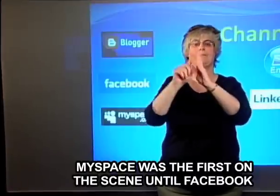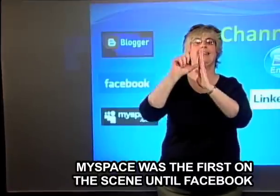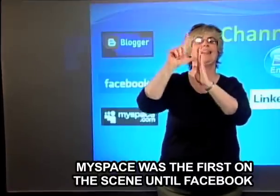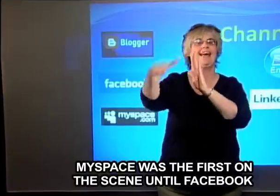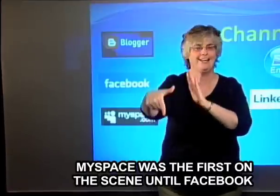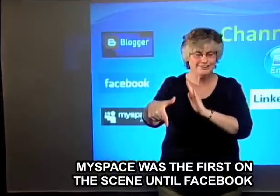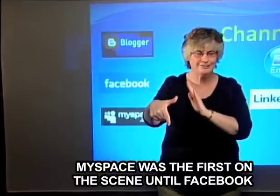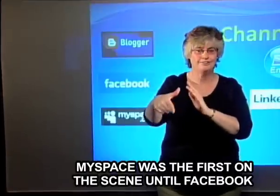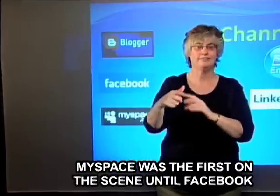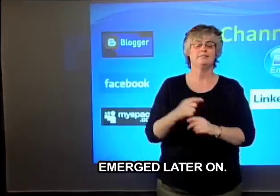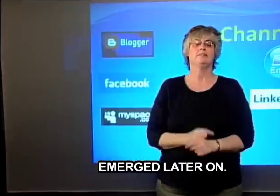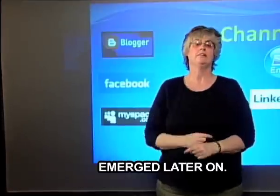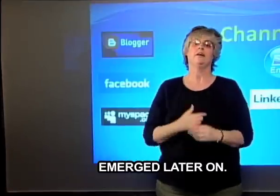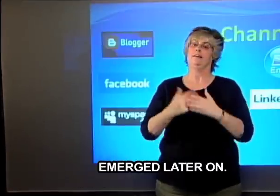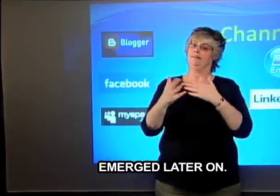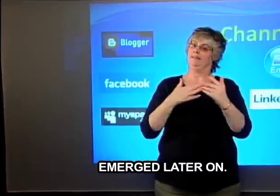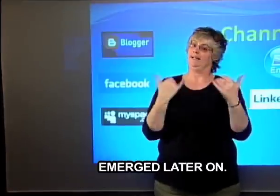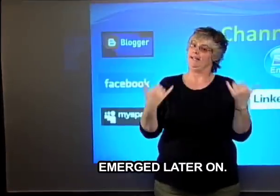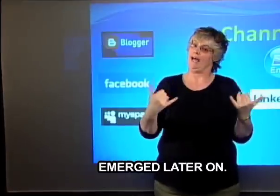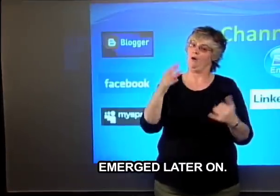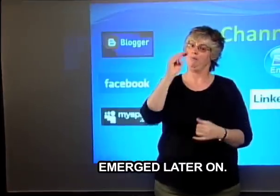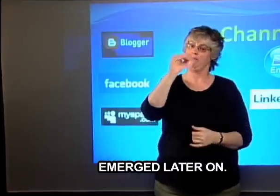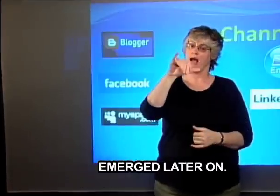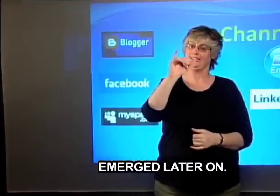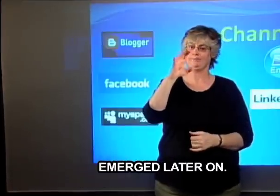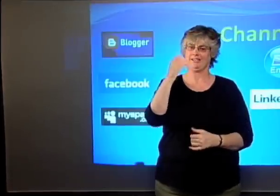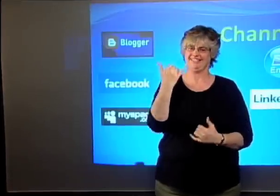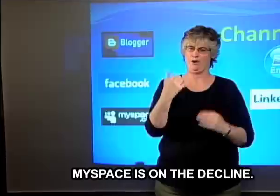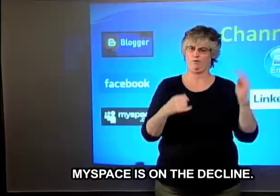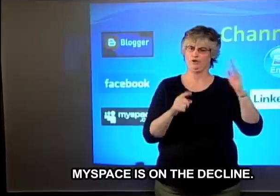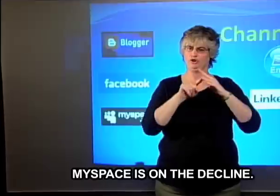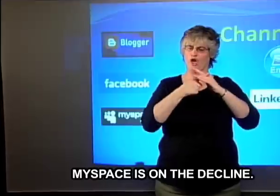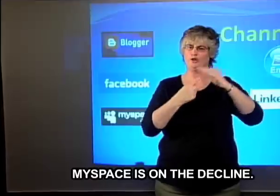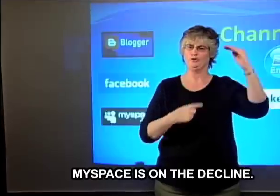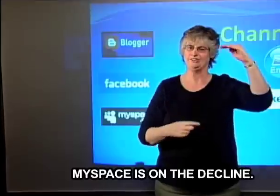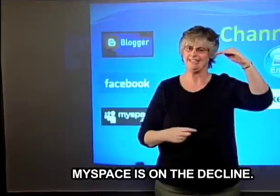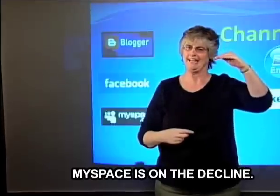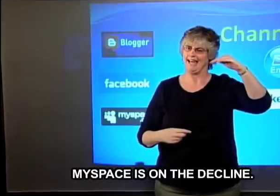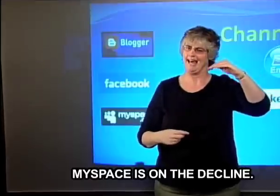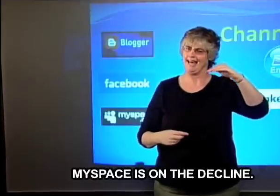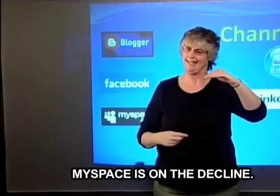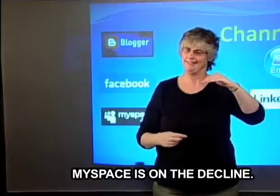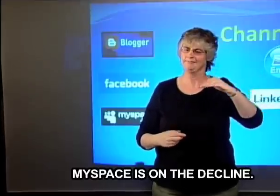scene until Facebook emerged later on. MySpace is on the decline.